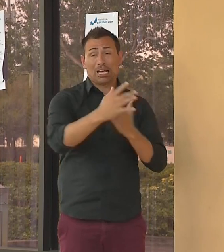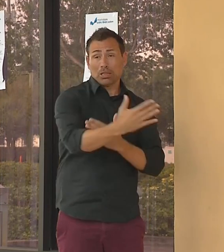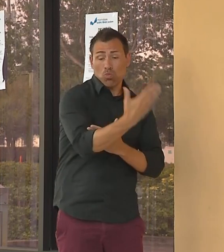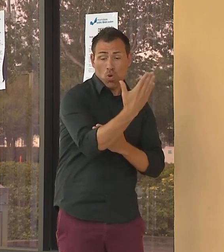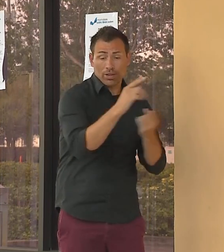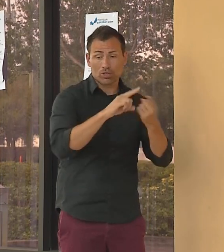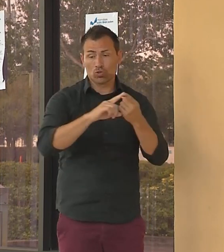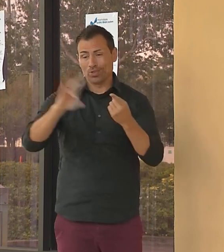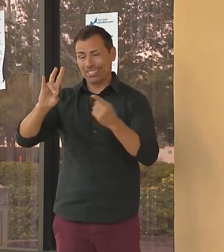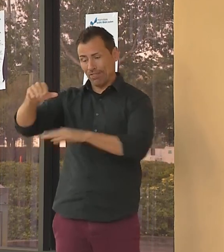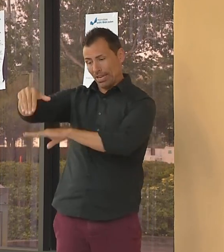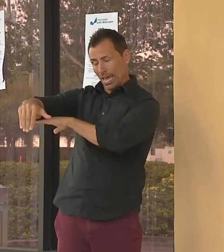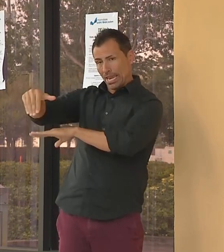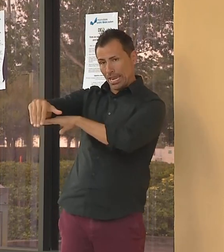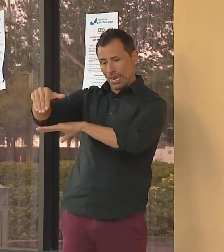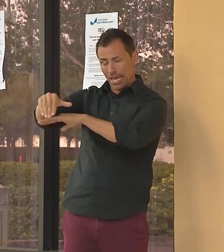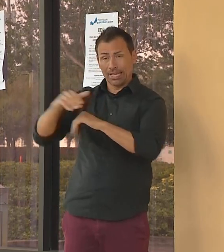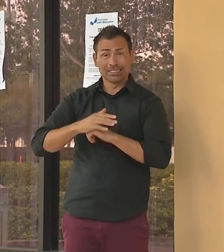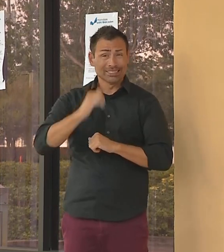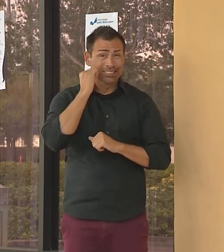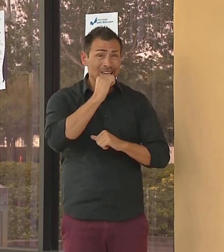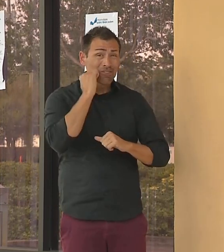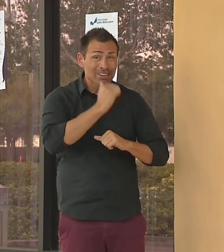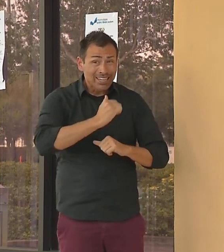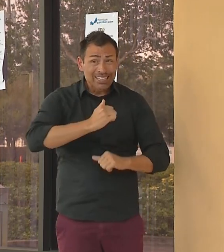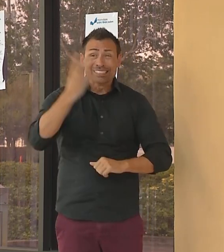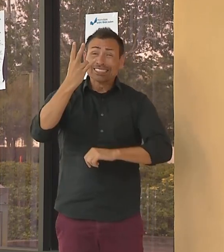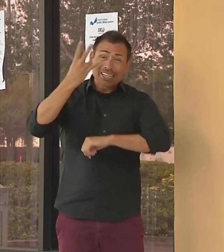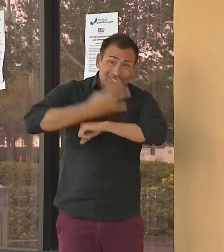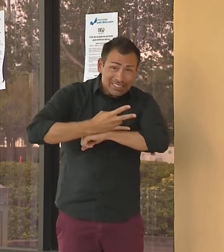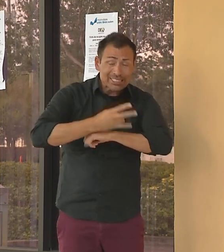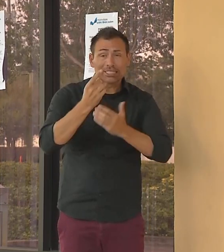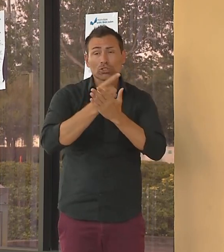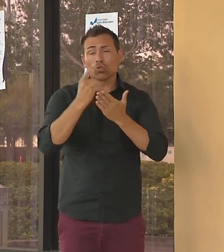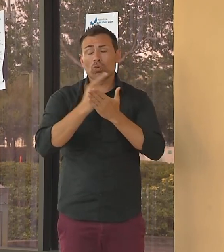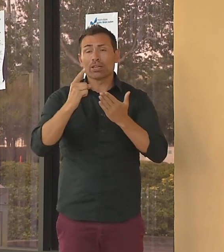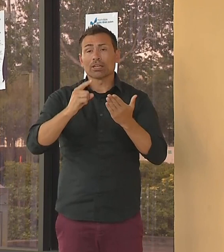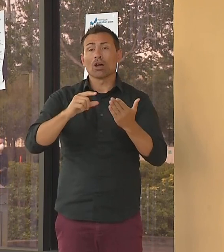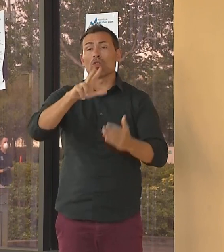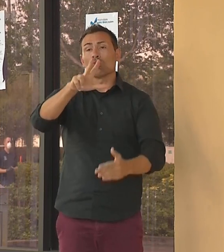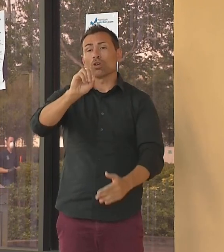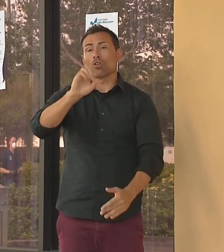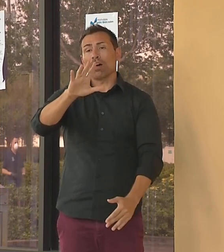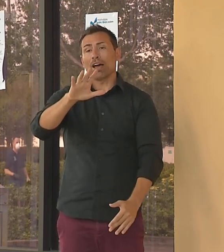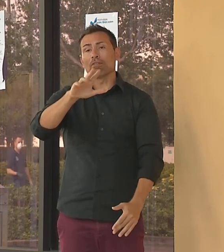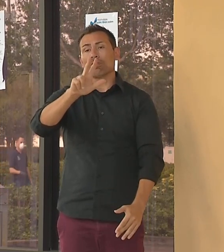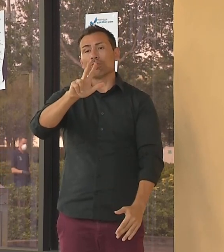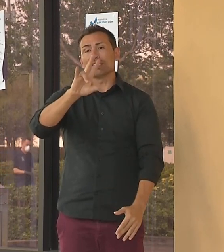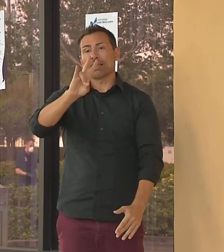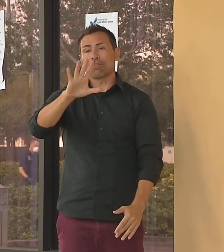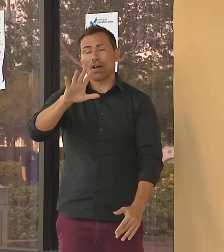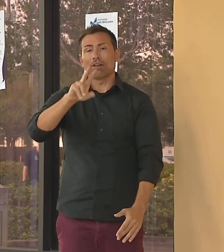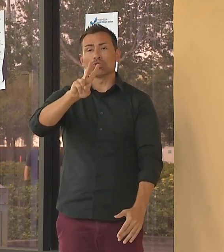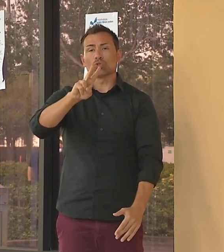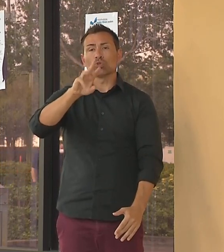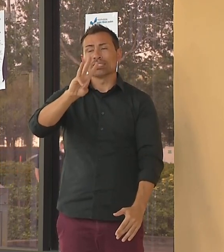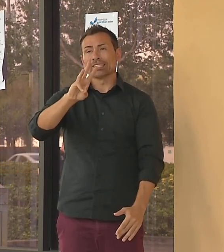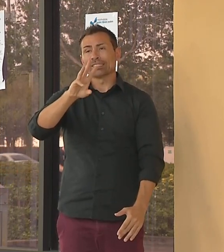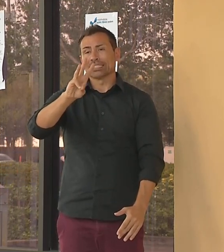find a library site near you, please call 305-375-2665. We have, again,